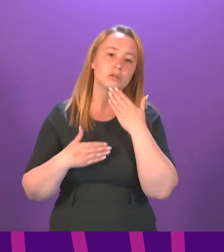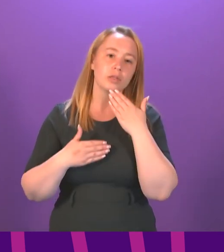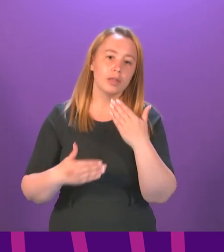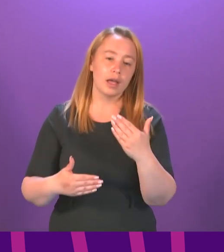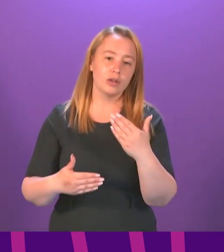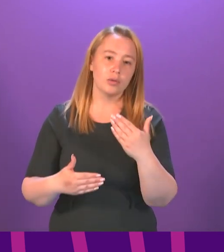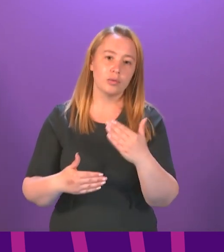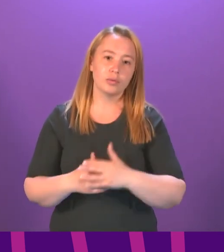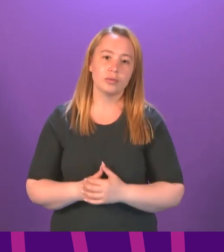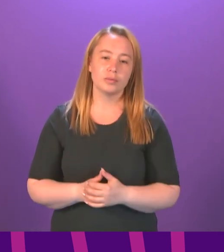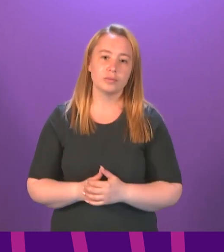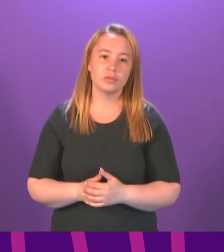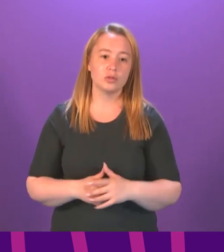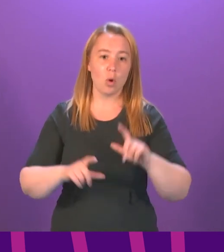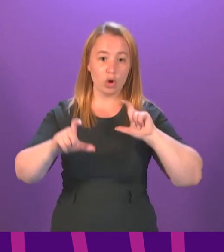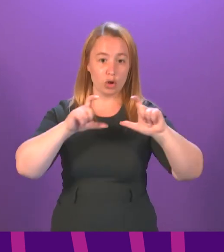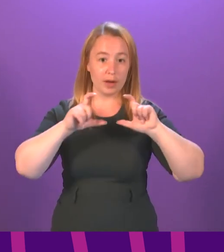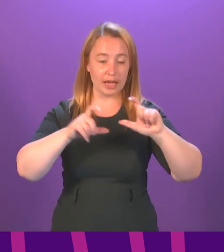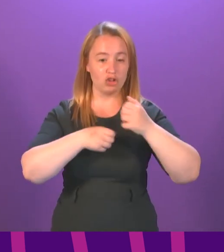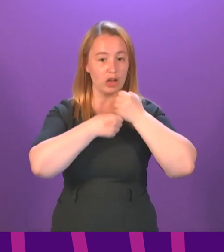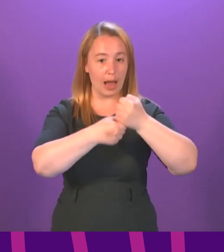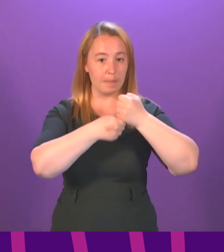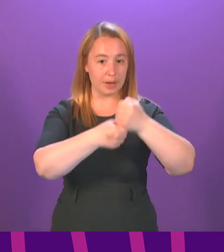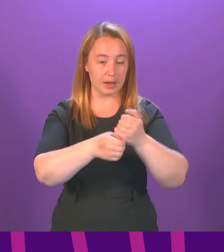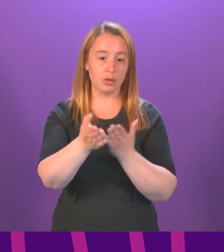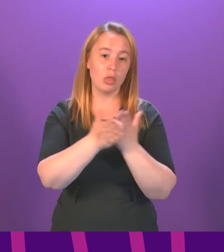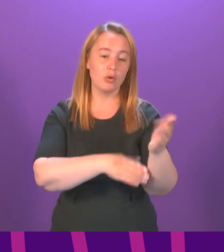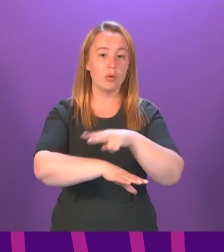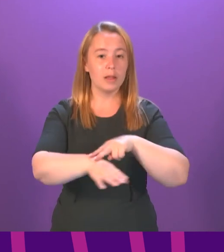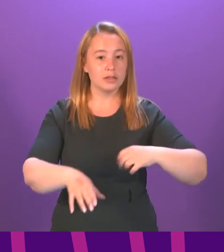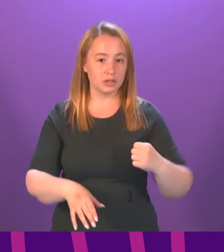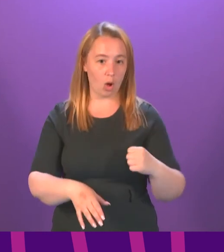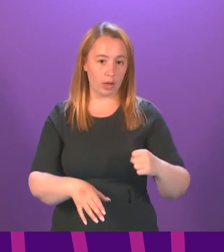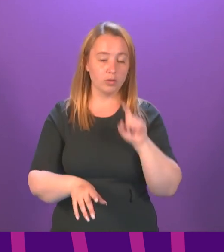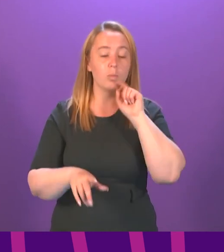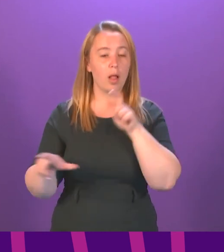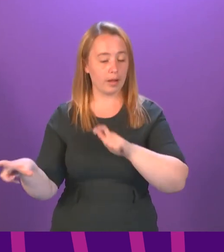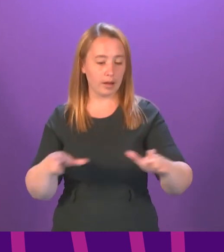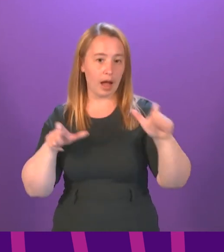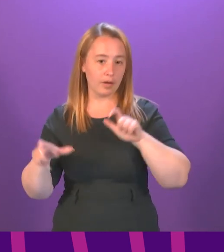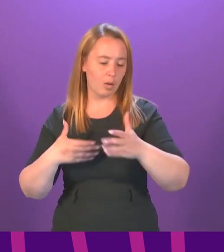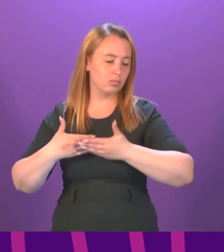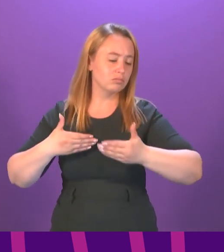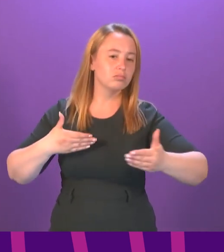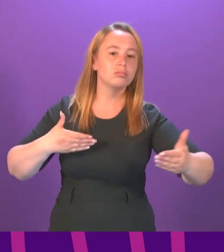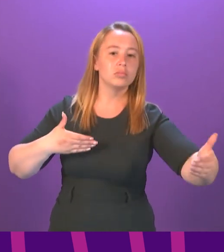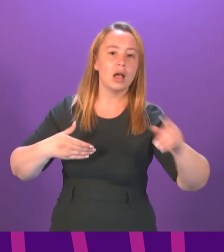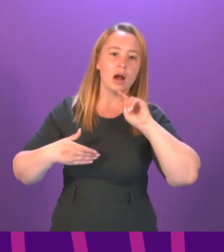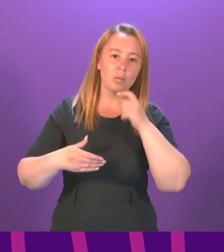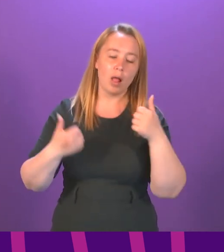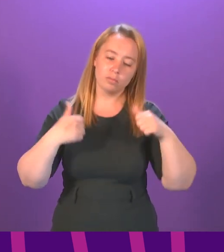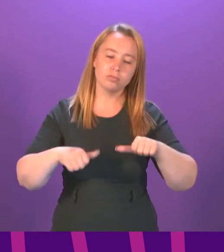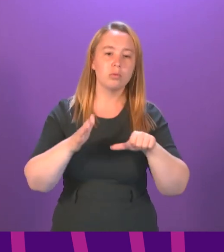say that I have mentioned already the communications campaigns which Police Scotland have run, and those will continue to run, and to address some of the points which she raises.